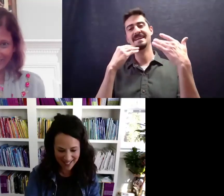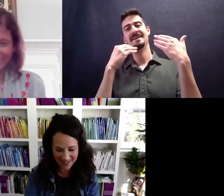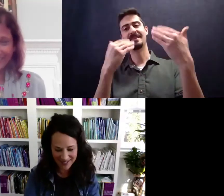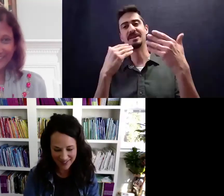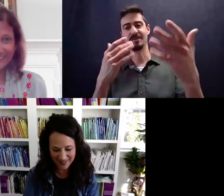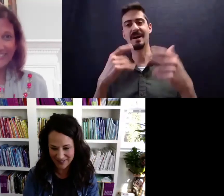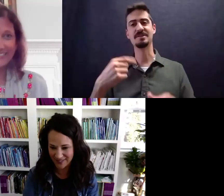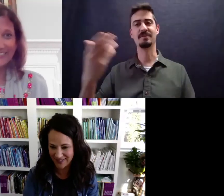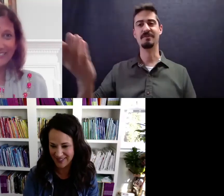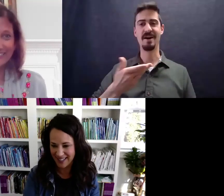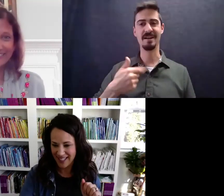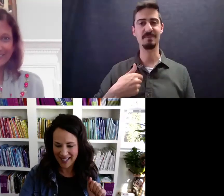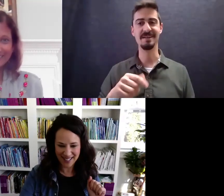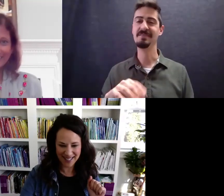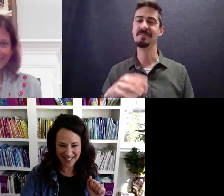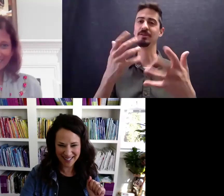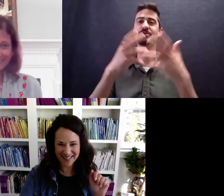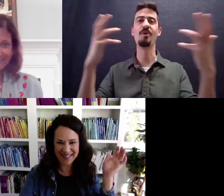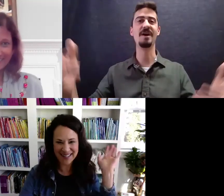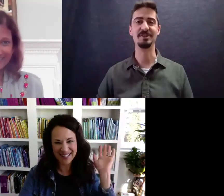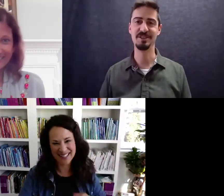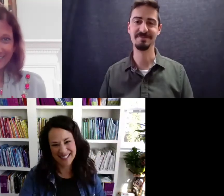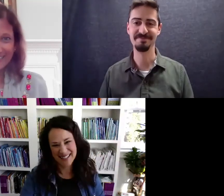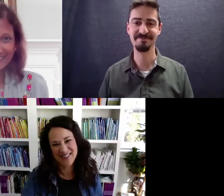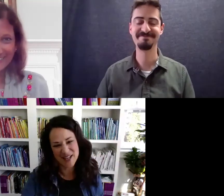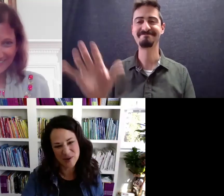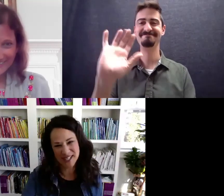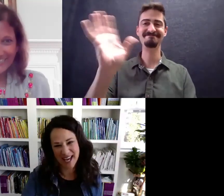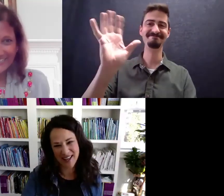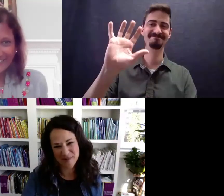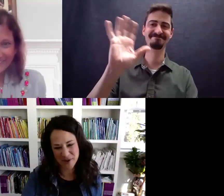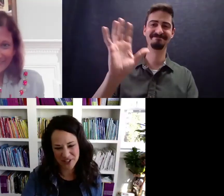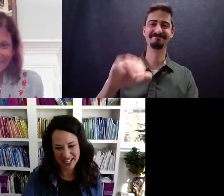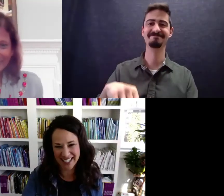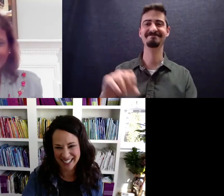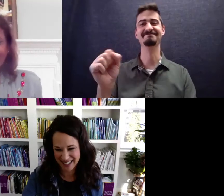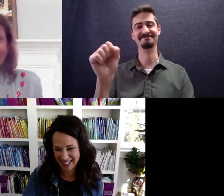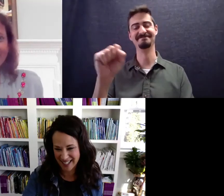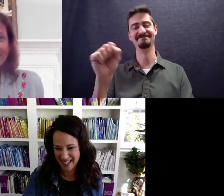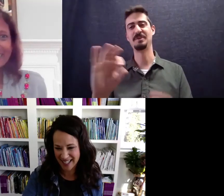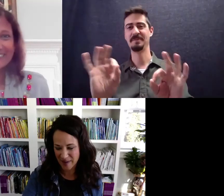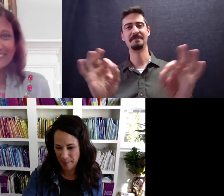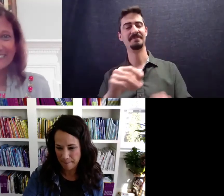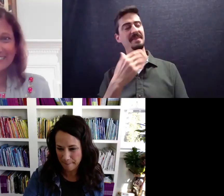Thank you. Thank you so much. Thank you, Seth. I appreciate it.